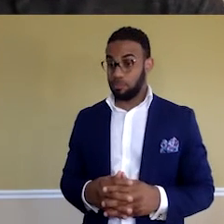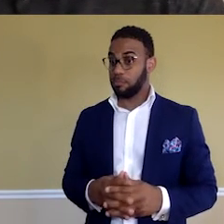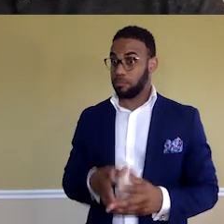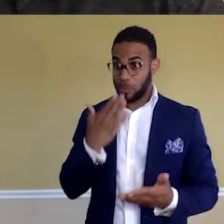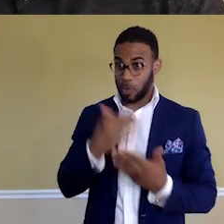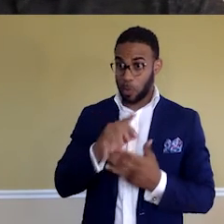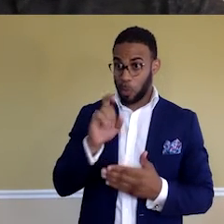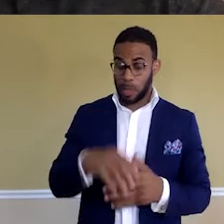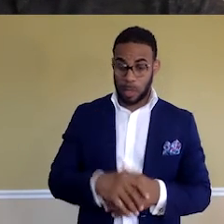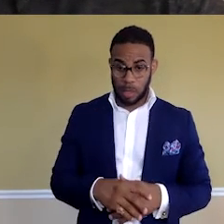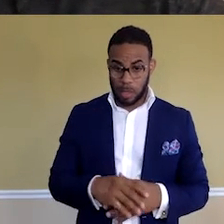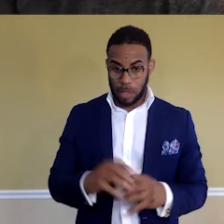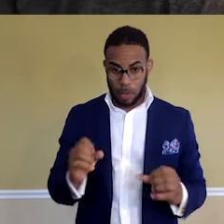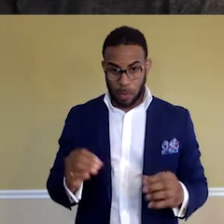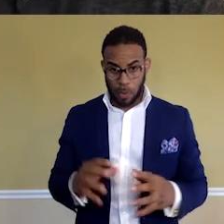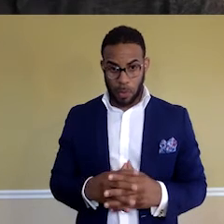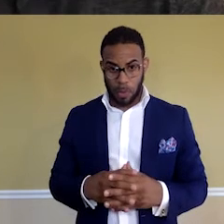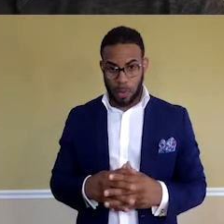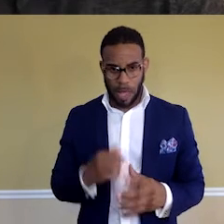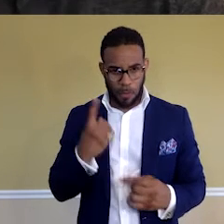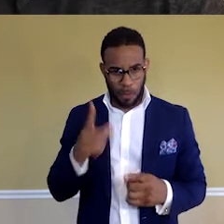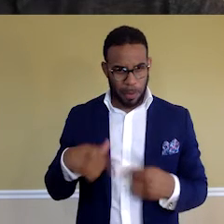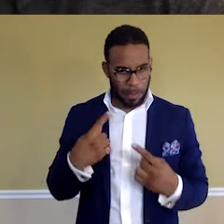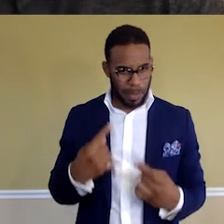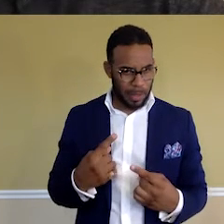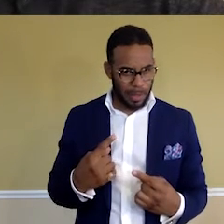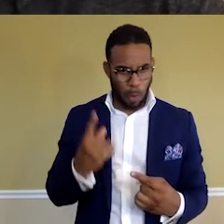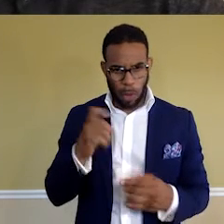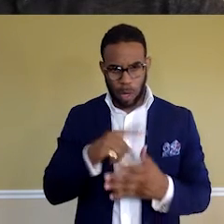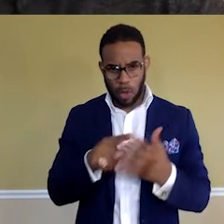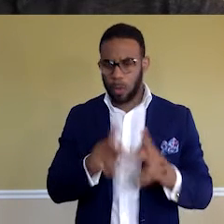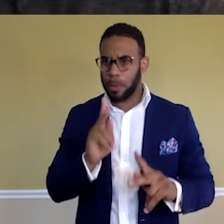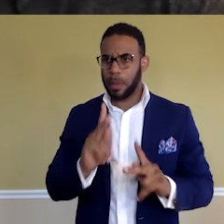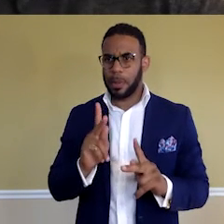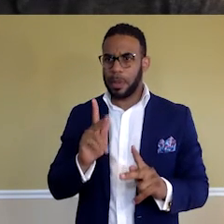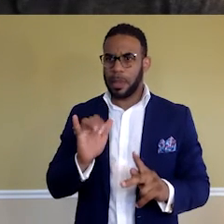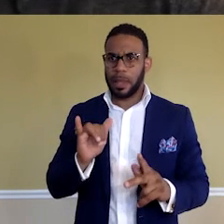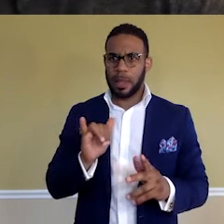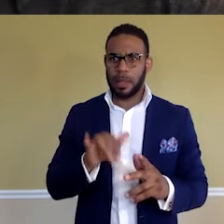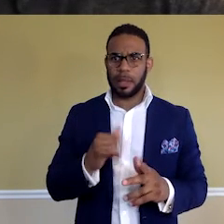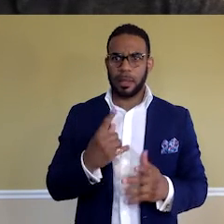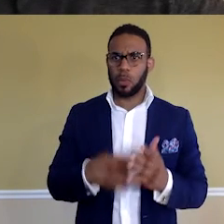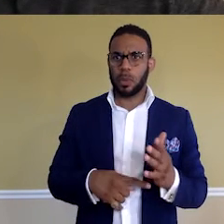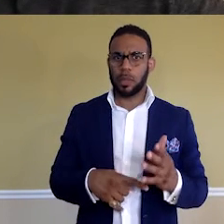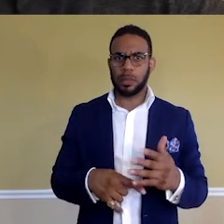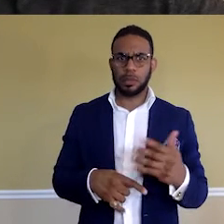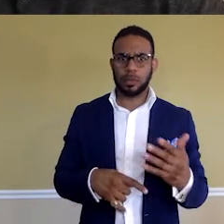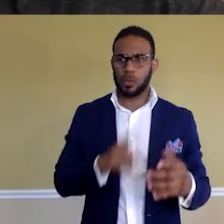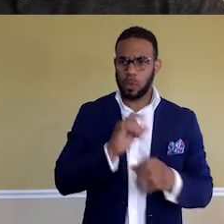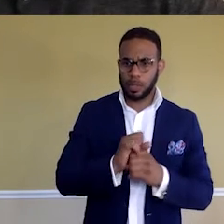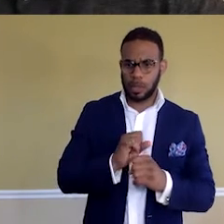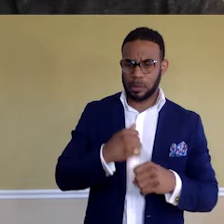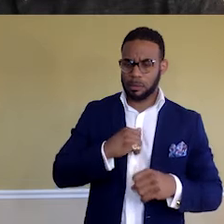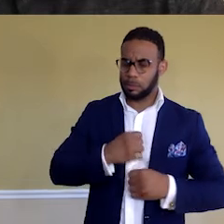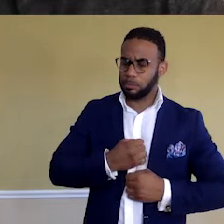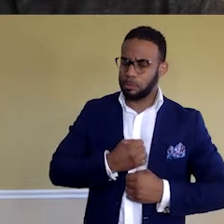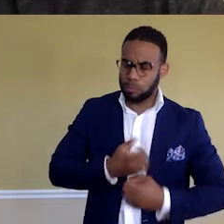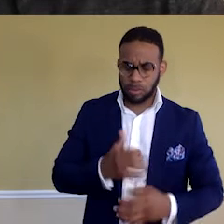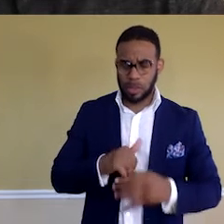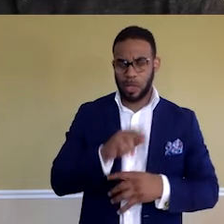good question. So, I've always kind of been one of those people. It's kind of what really got me burnt out in retail and stuff. I always feel